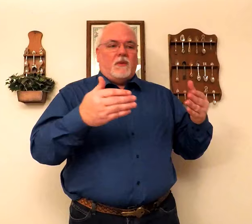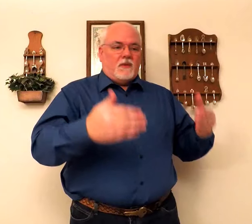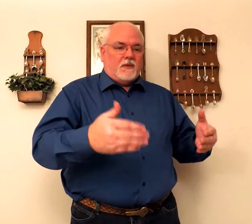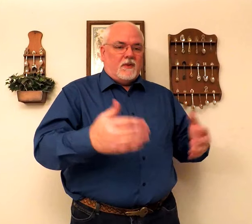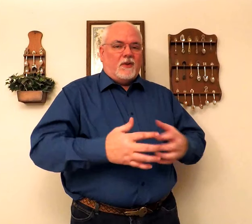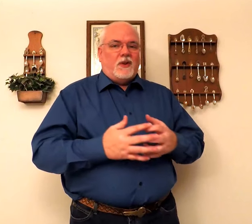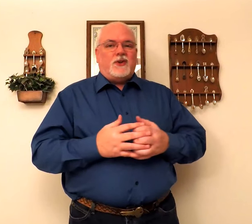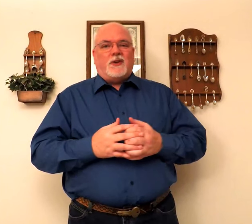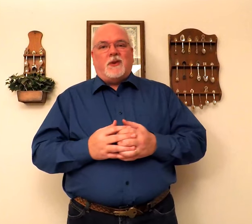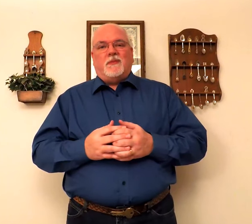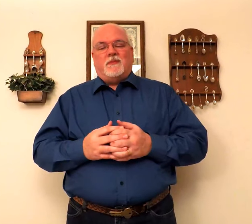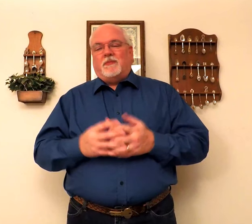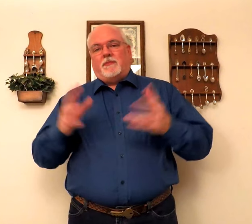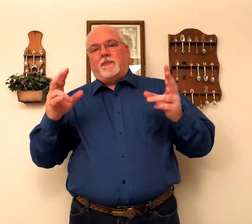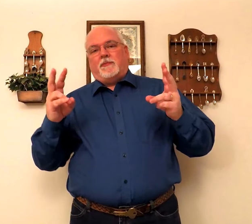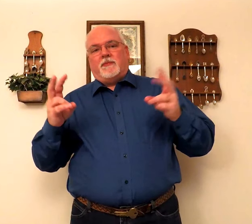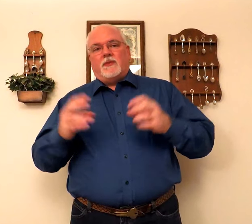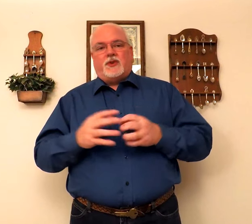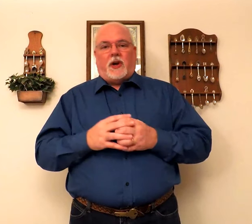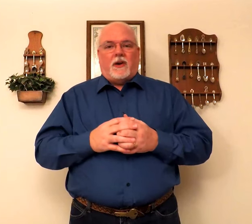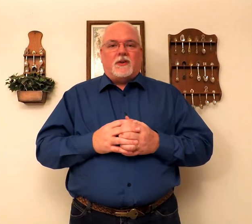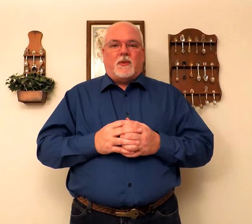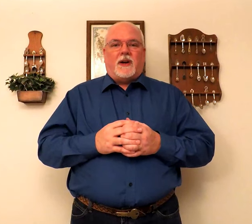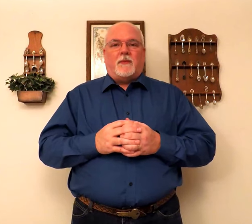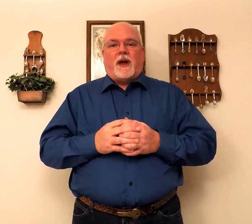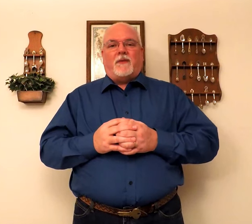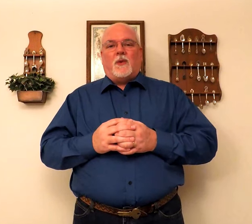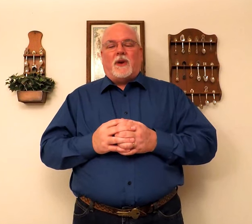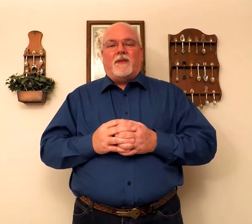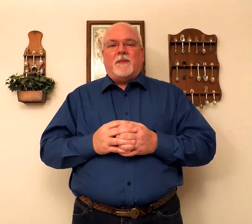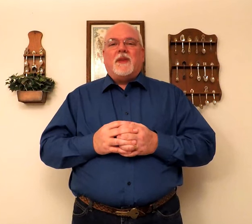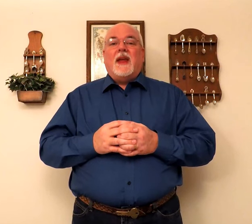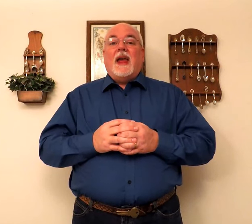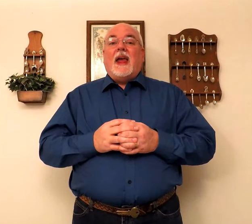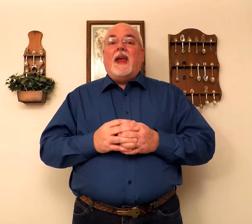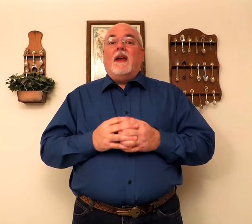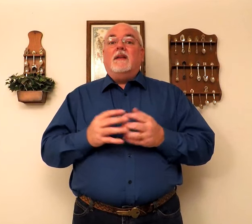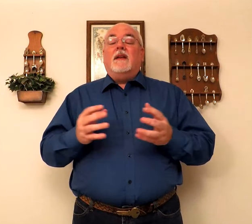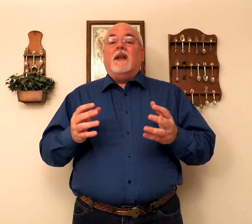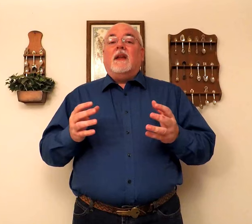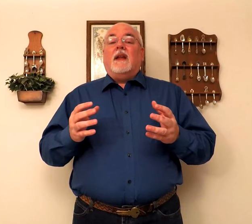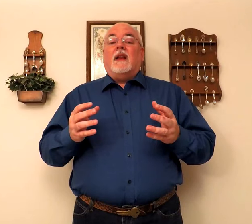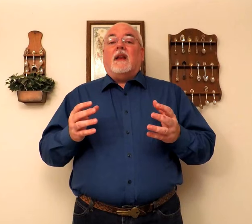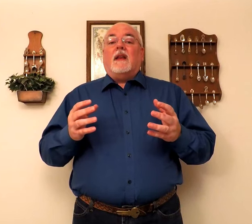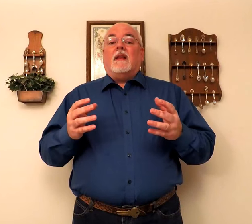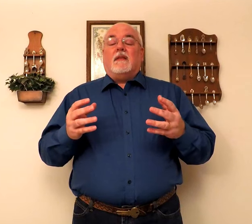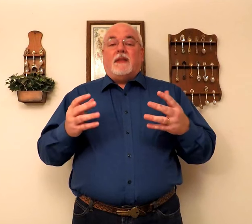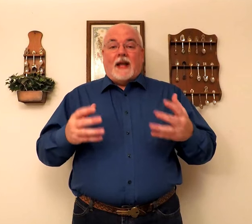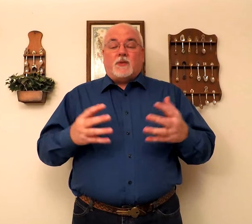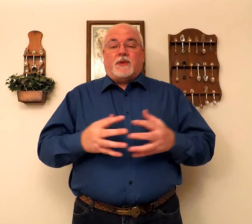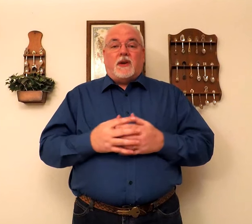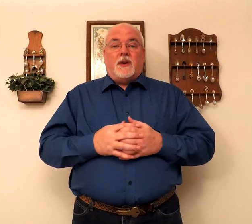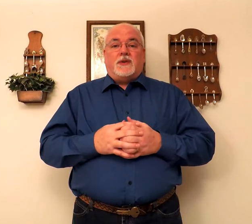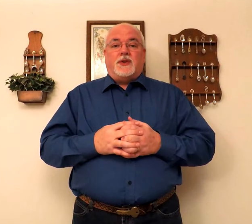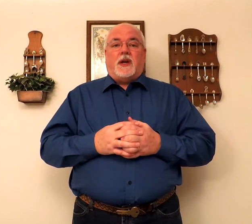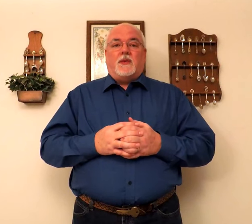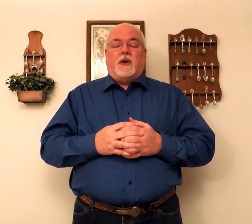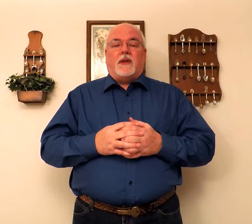the judging chairs, whatever, platform, whatever. And that's what they're going to use the judging with.